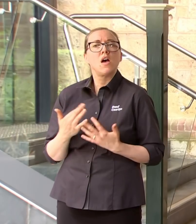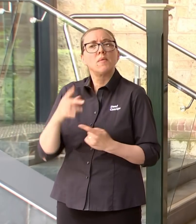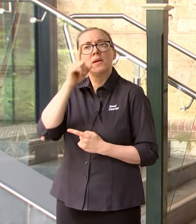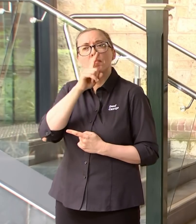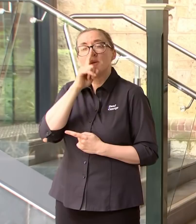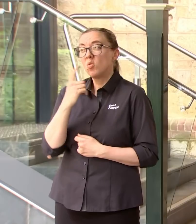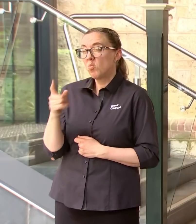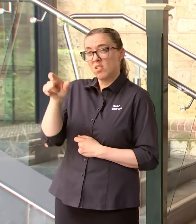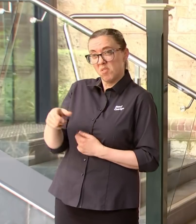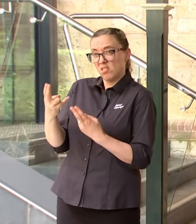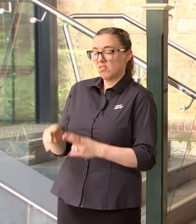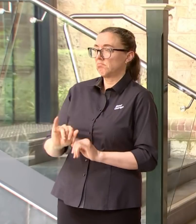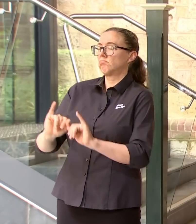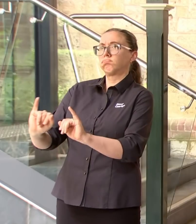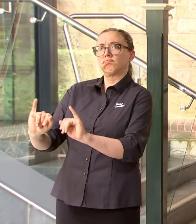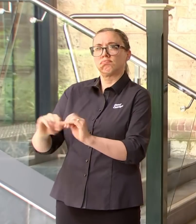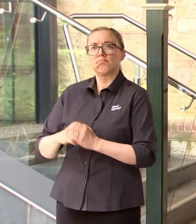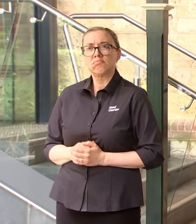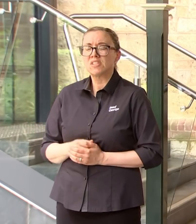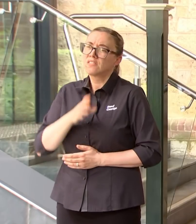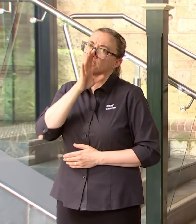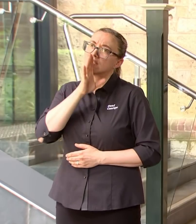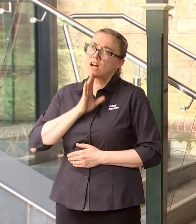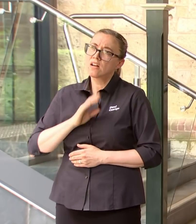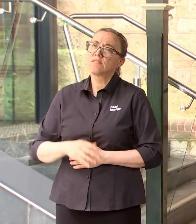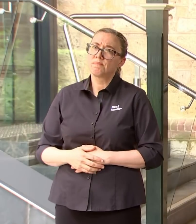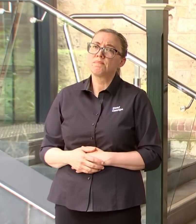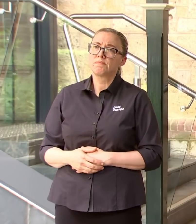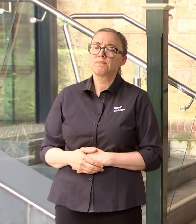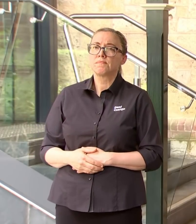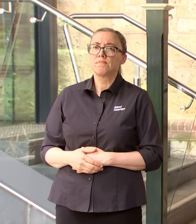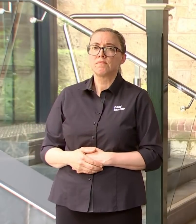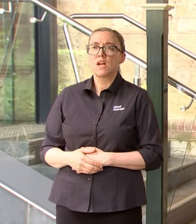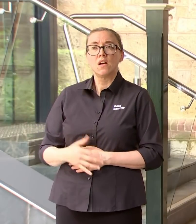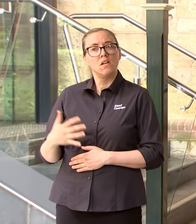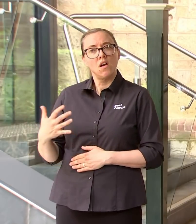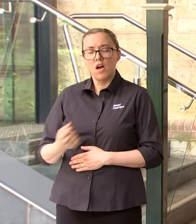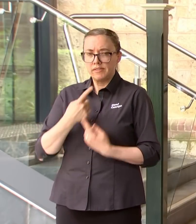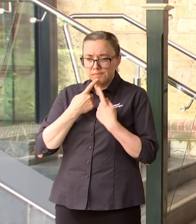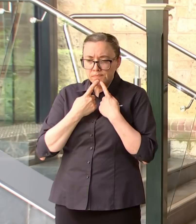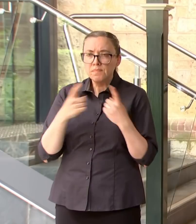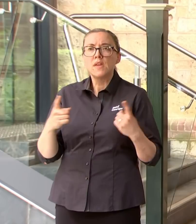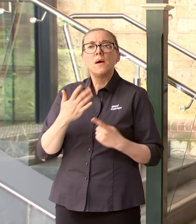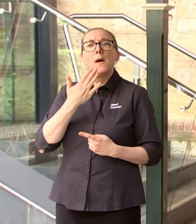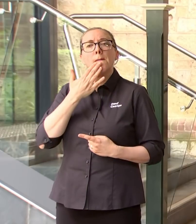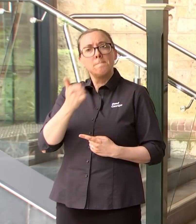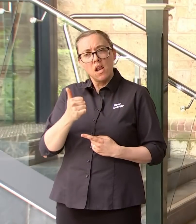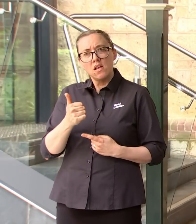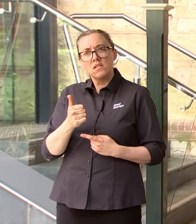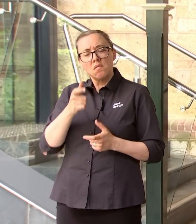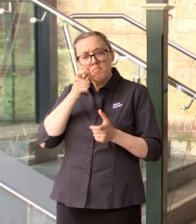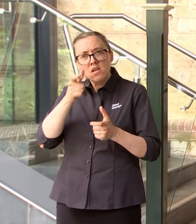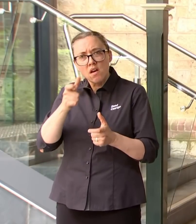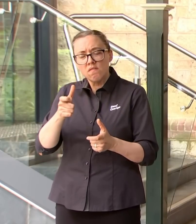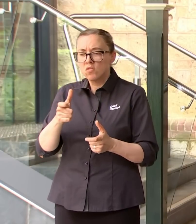extraordinarily sad and this is why my very strong message to all south australians is we've got to take this seriously of those